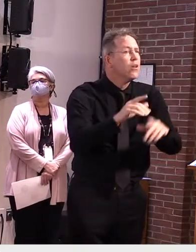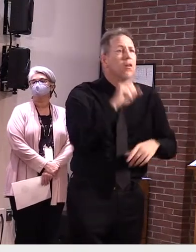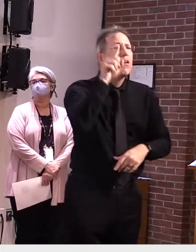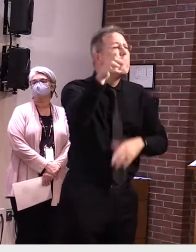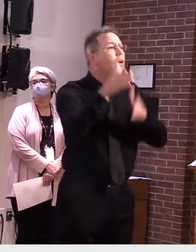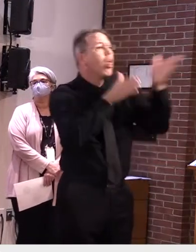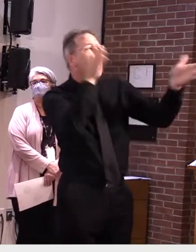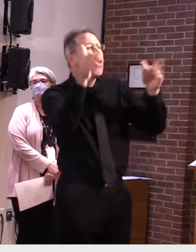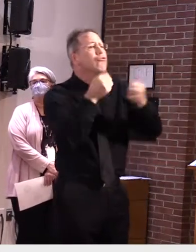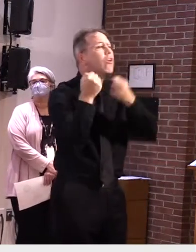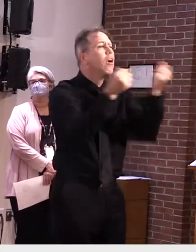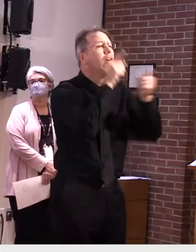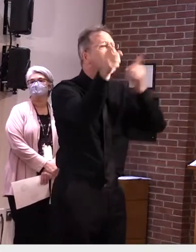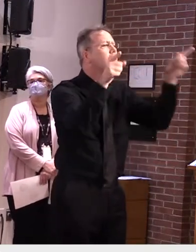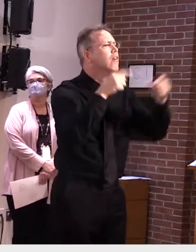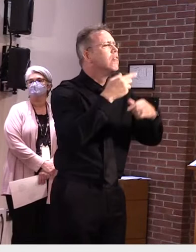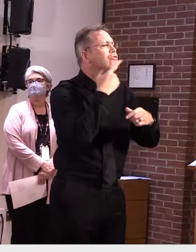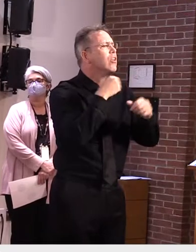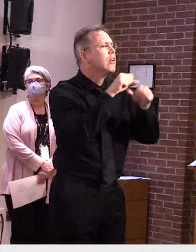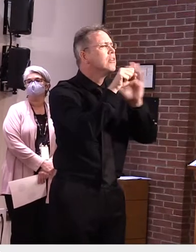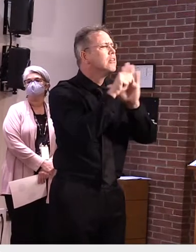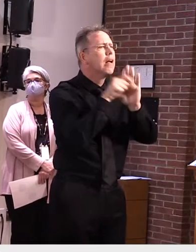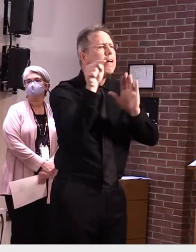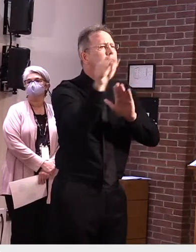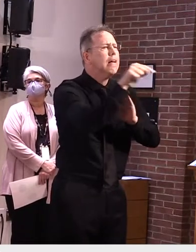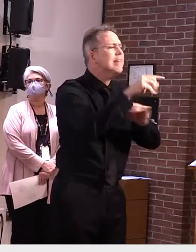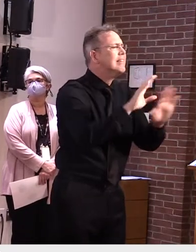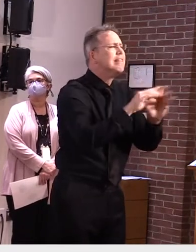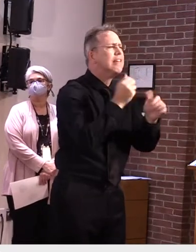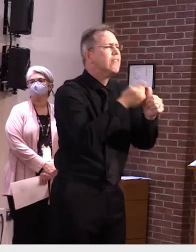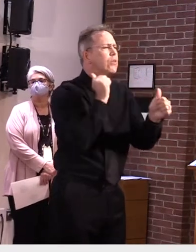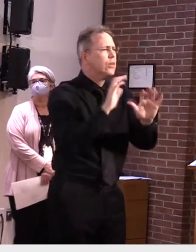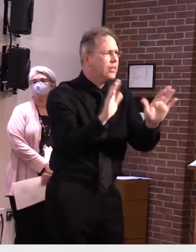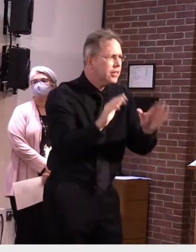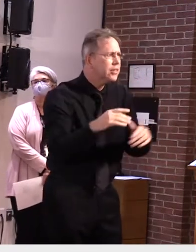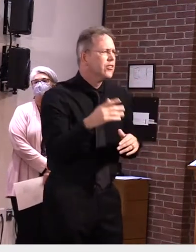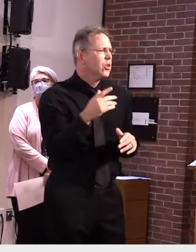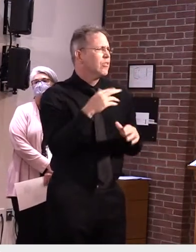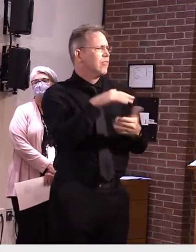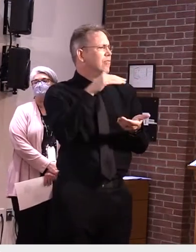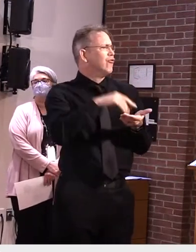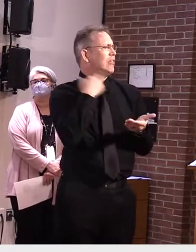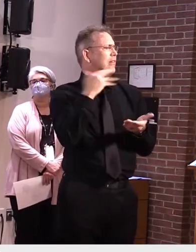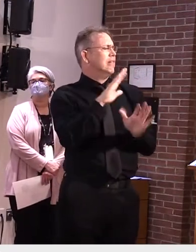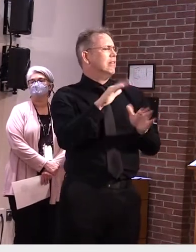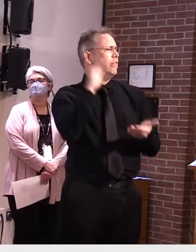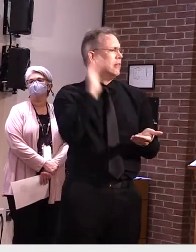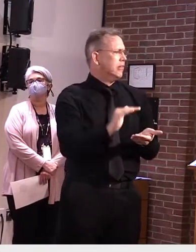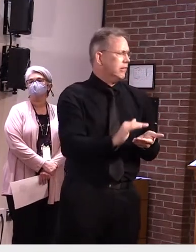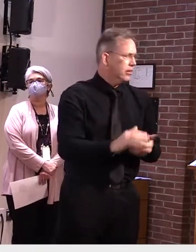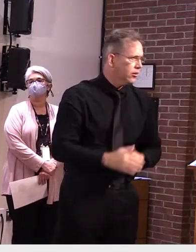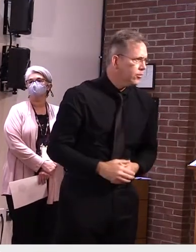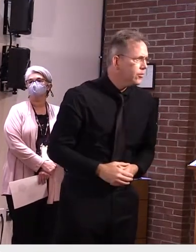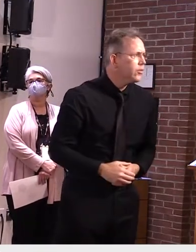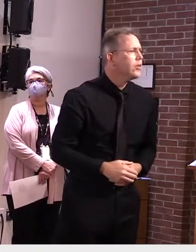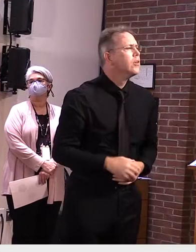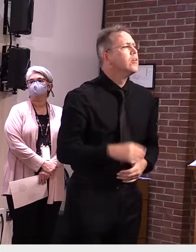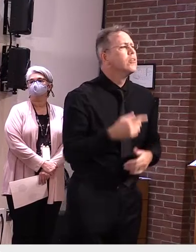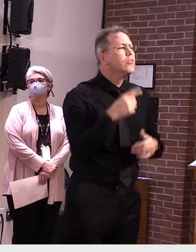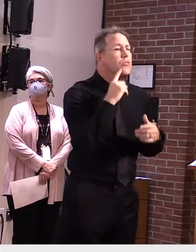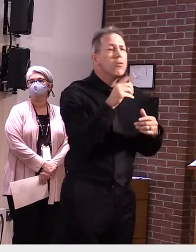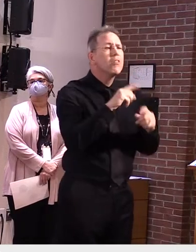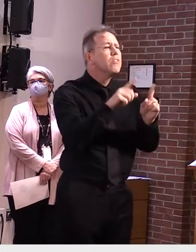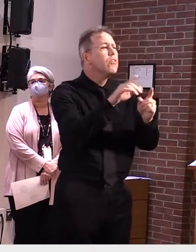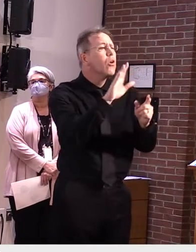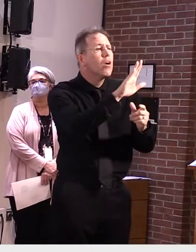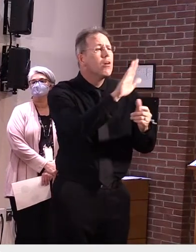food at these types of events can be risky. By doing things a little differently and being smart and